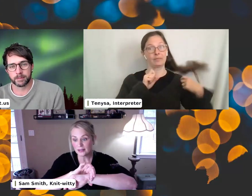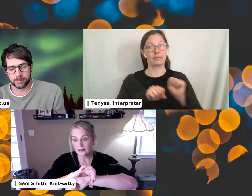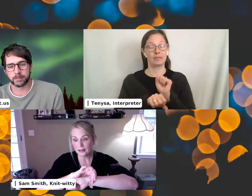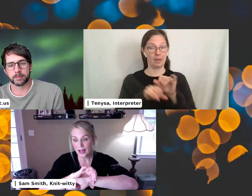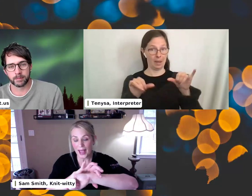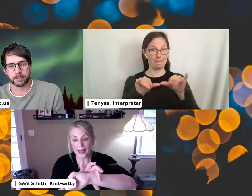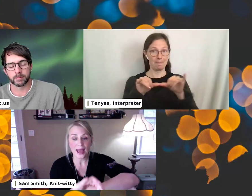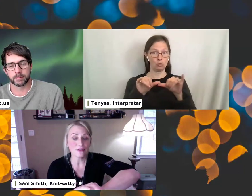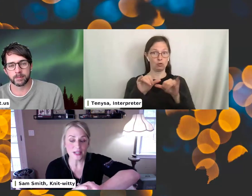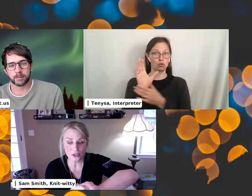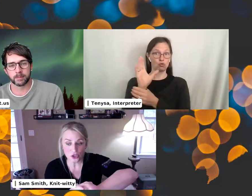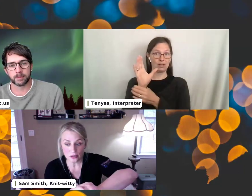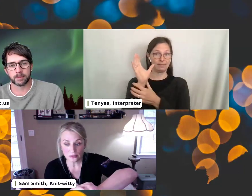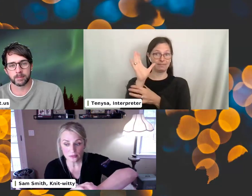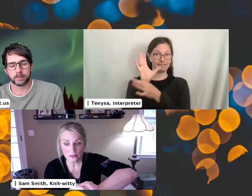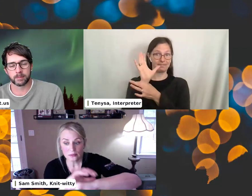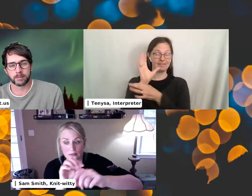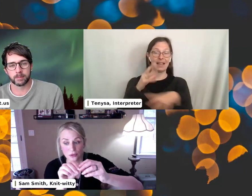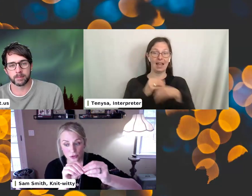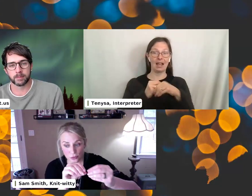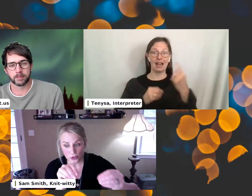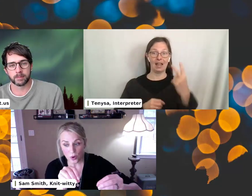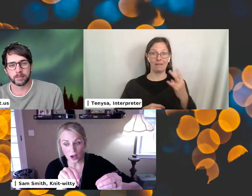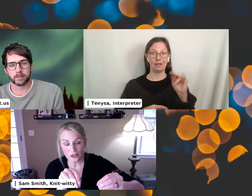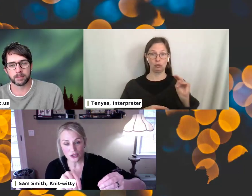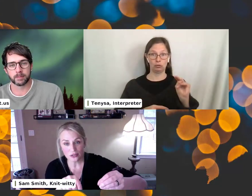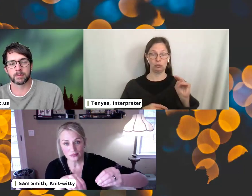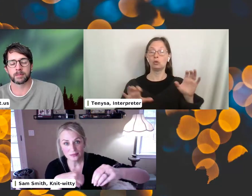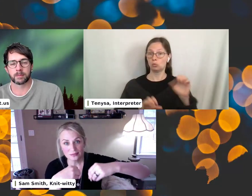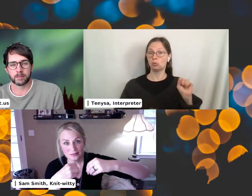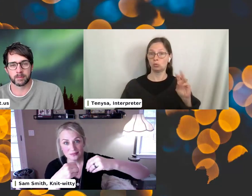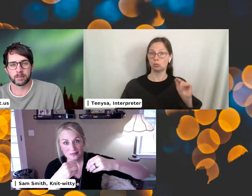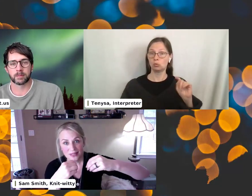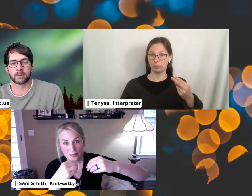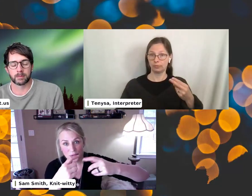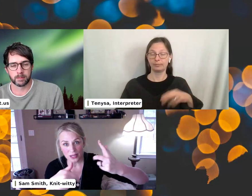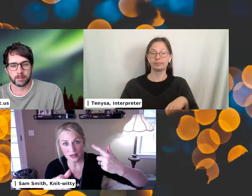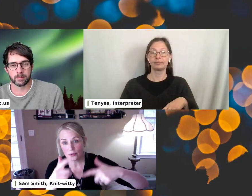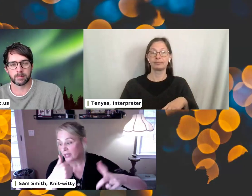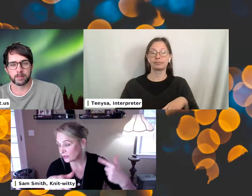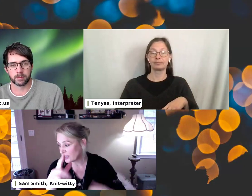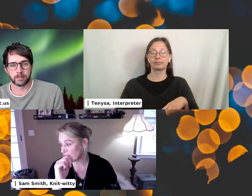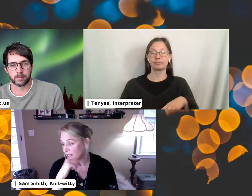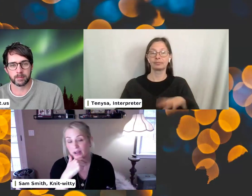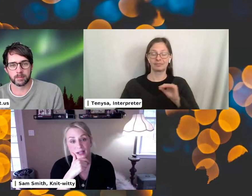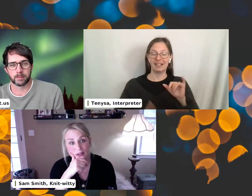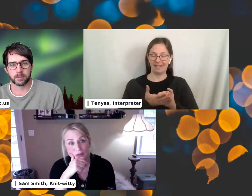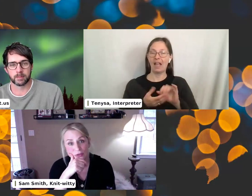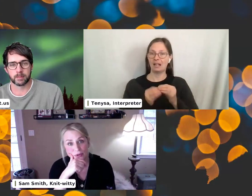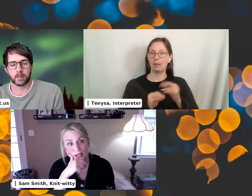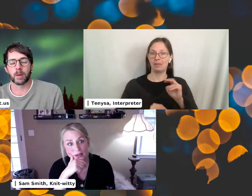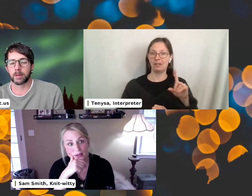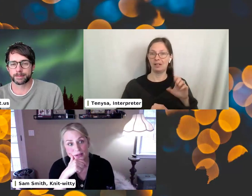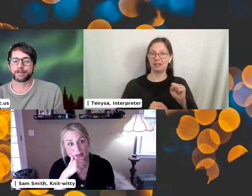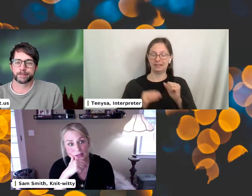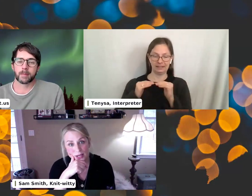wrist, add half an inch. Do a swatch. And put that number of needles evenly divided on